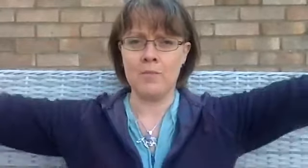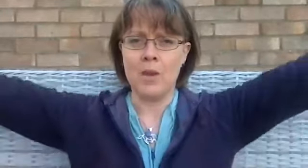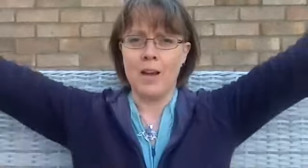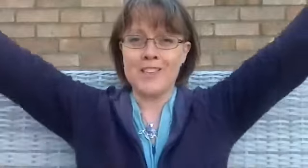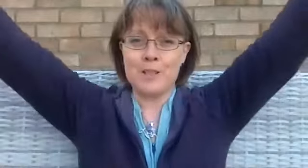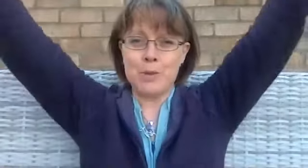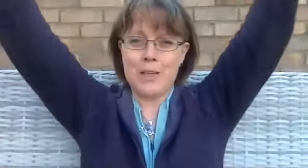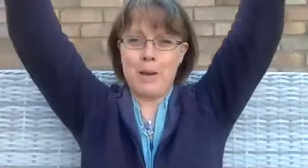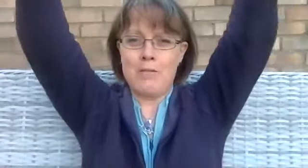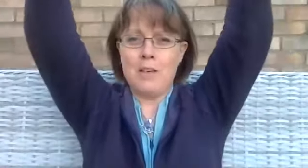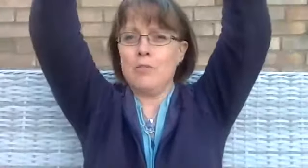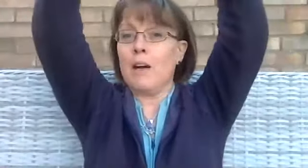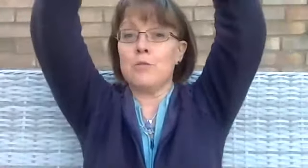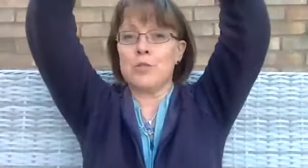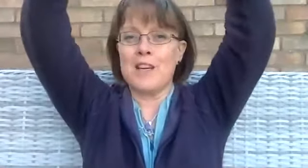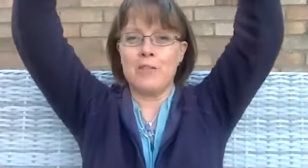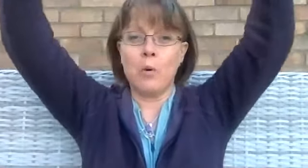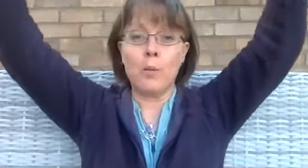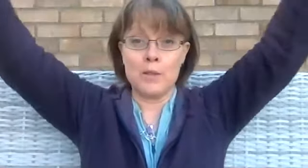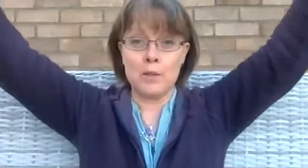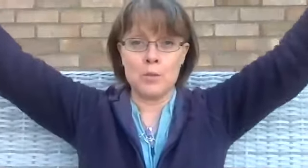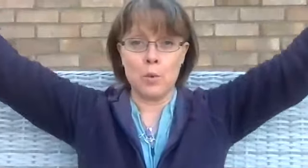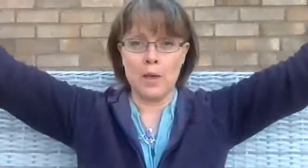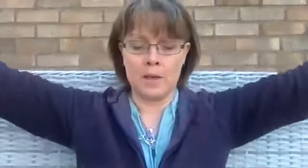I'm just putting a barrier around yourself while we do this work.